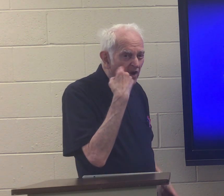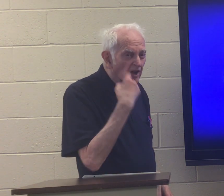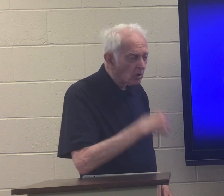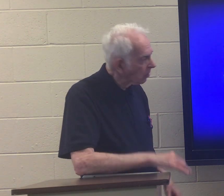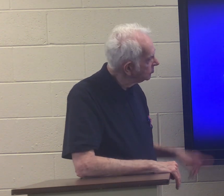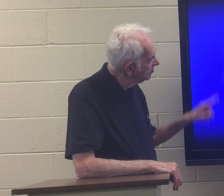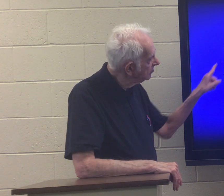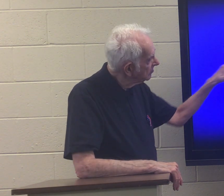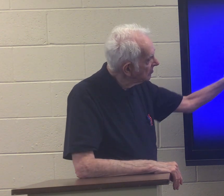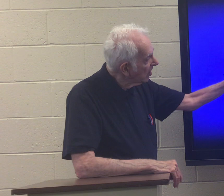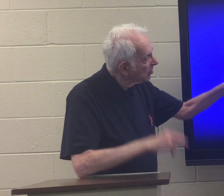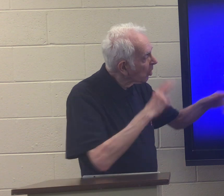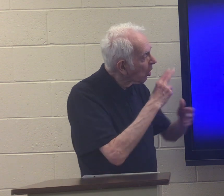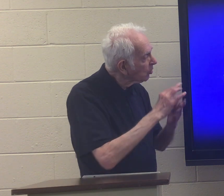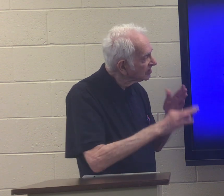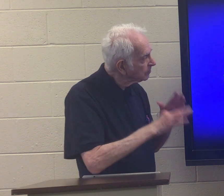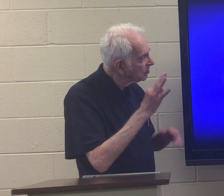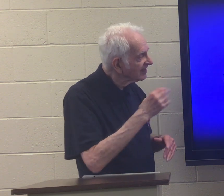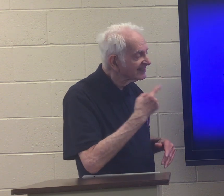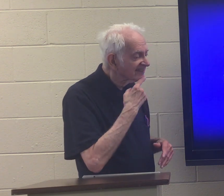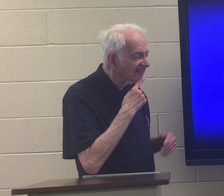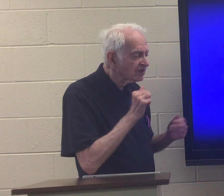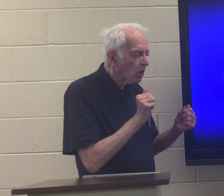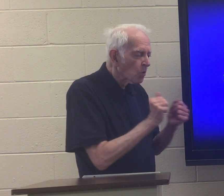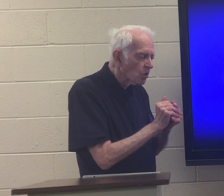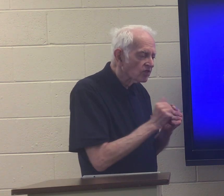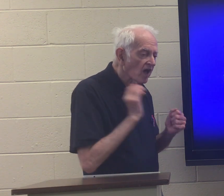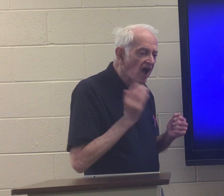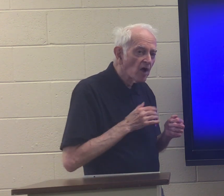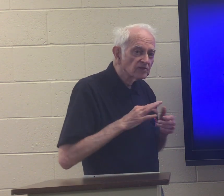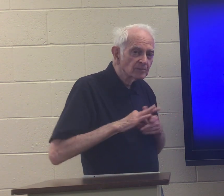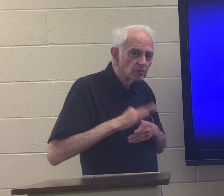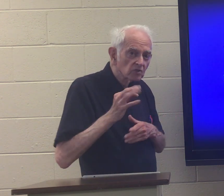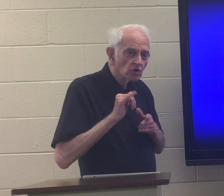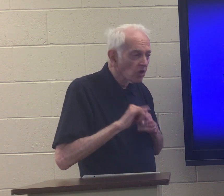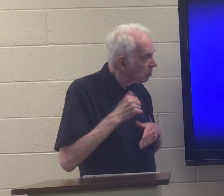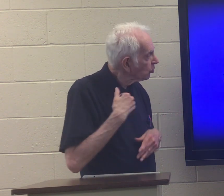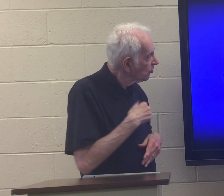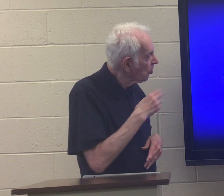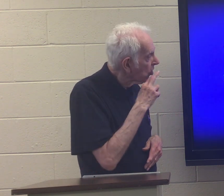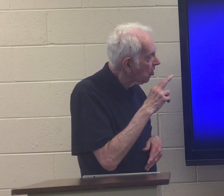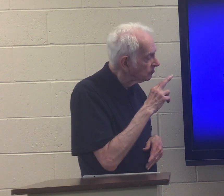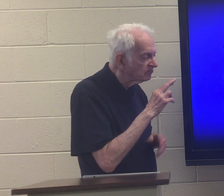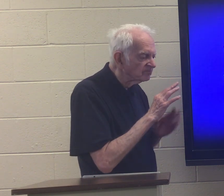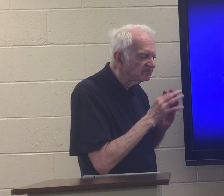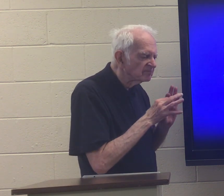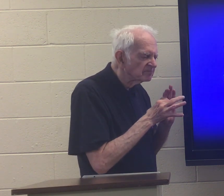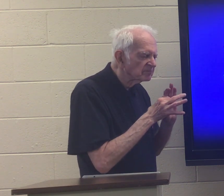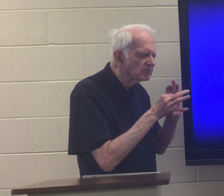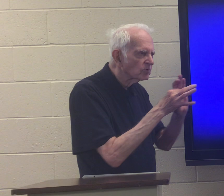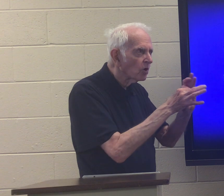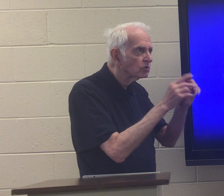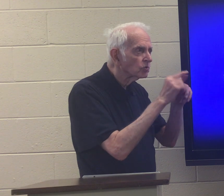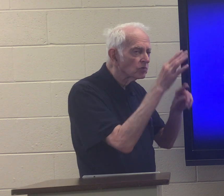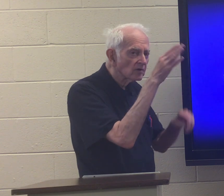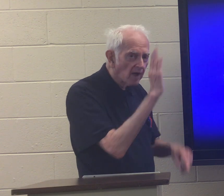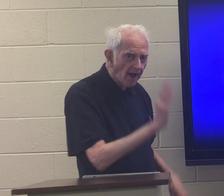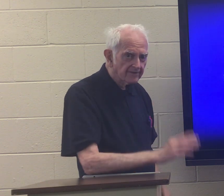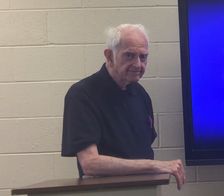this is what we learn a while ago the Holy Spirit stays with our spirits that we belong to God or stays with our spirits